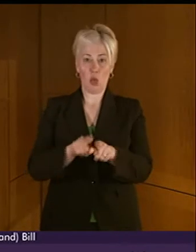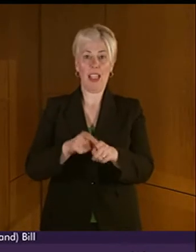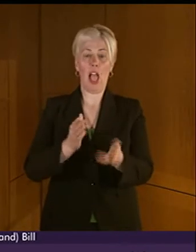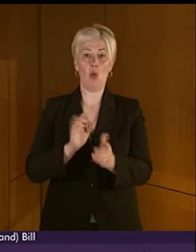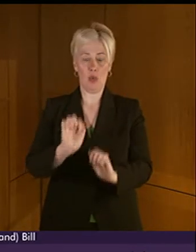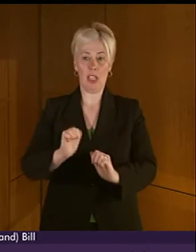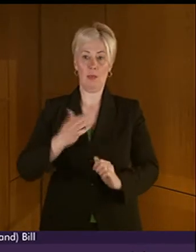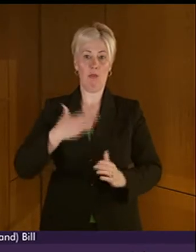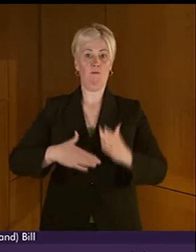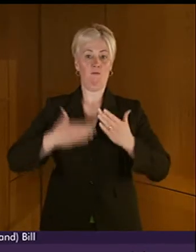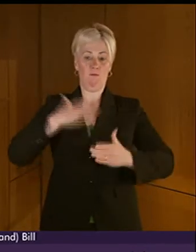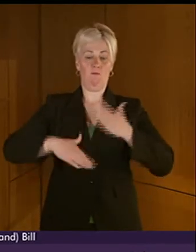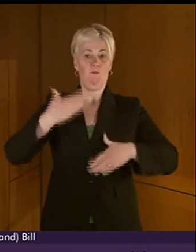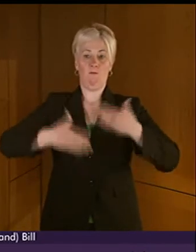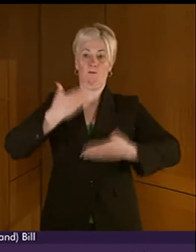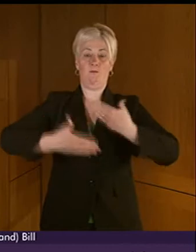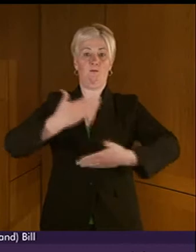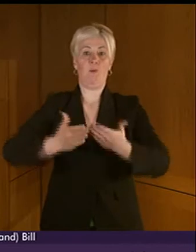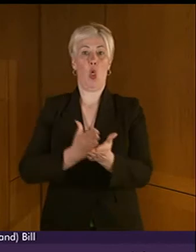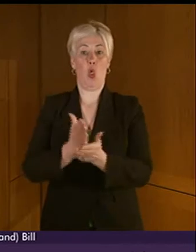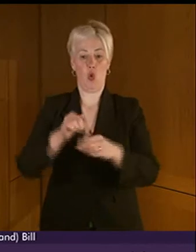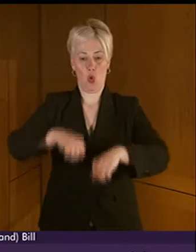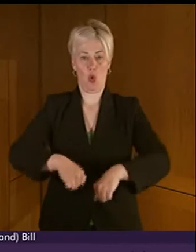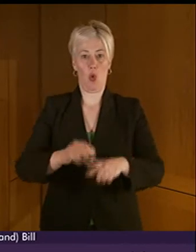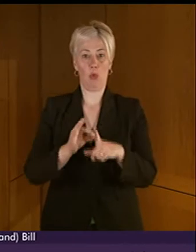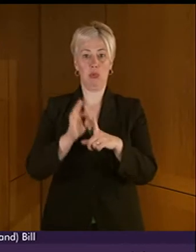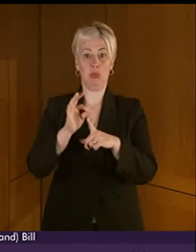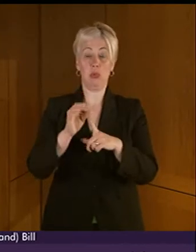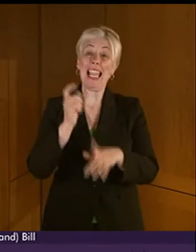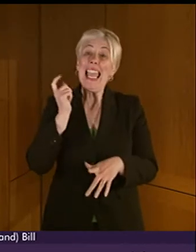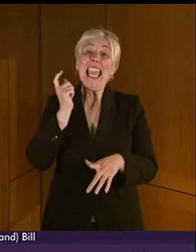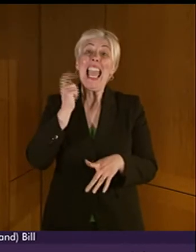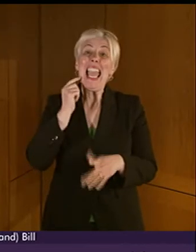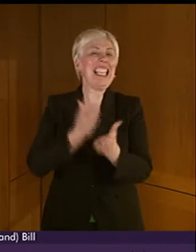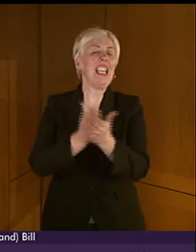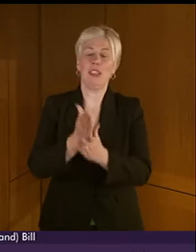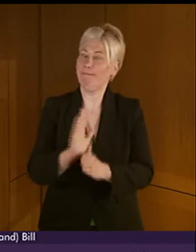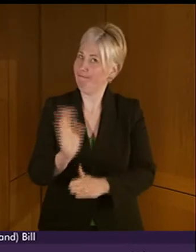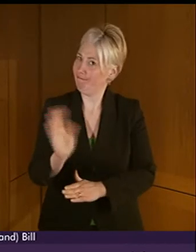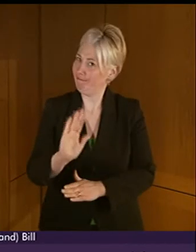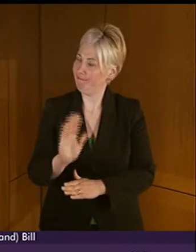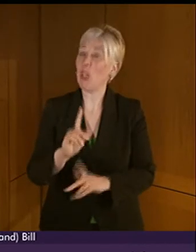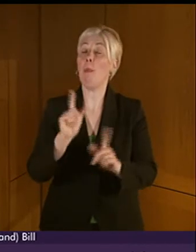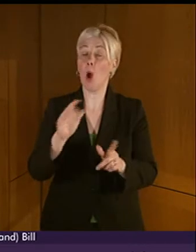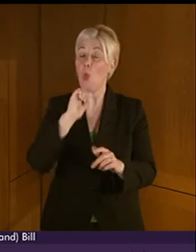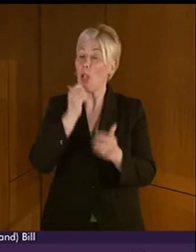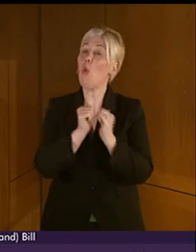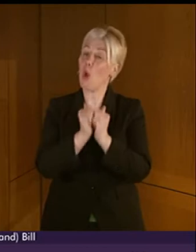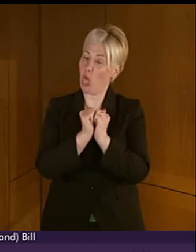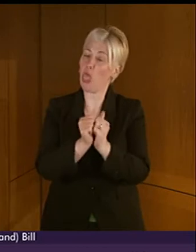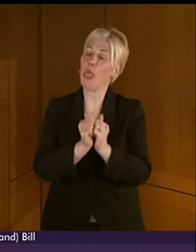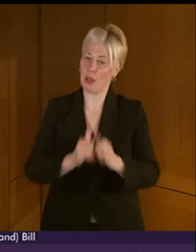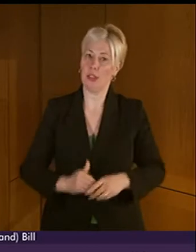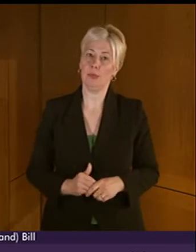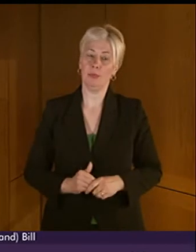throughout the Bill's progress. I know that this has not been the easiest of journeys but I am sure it will be a worthwhile one. As a